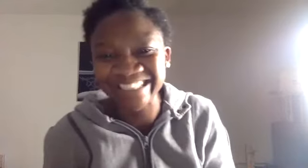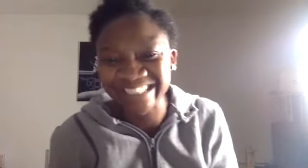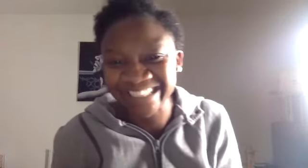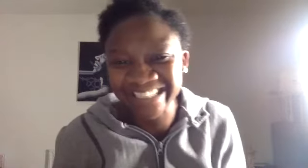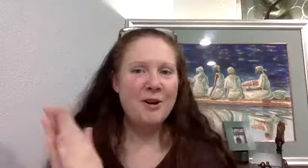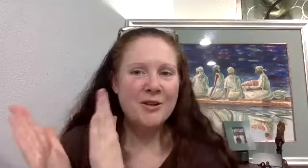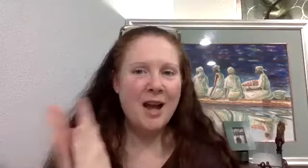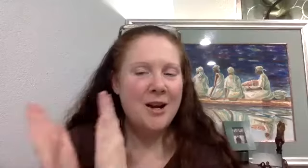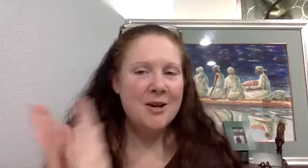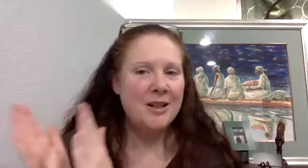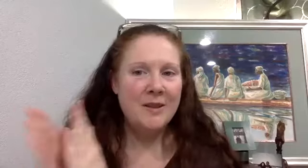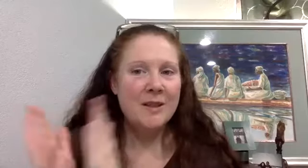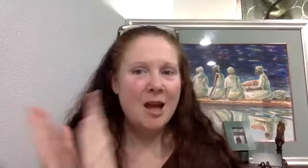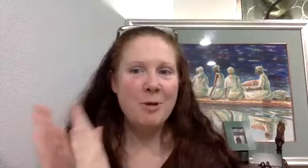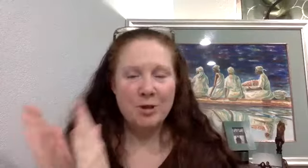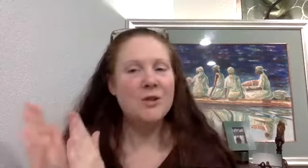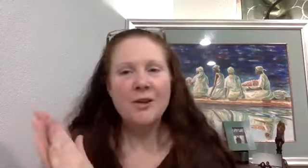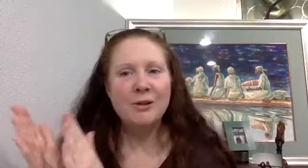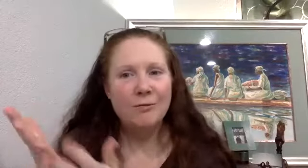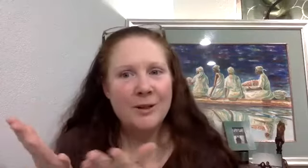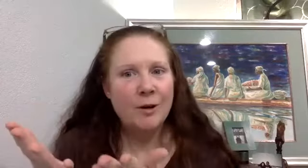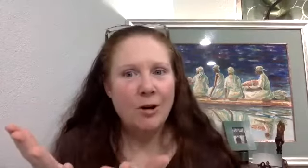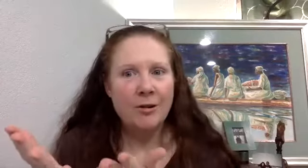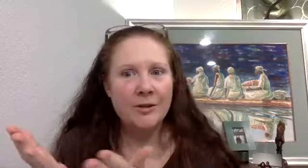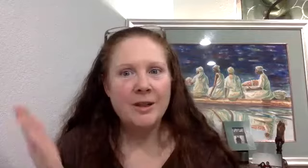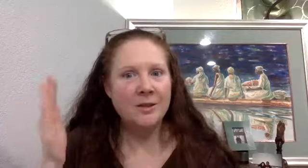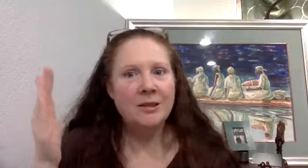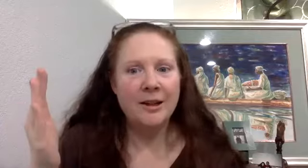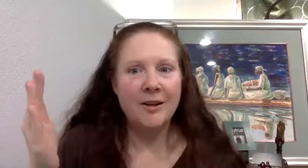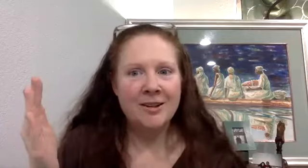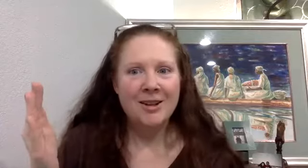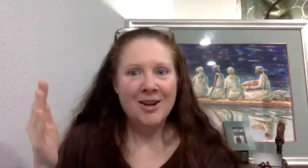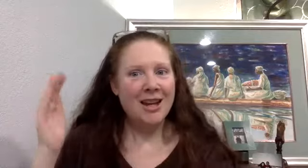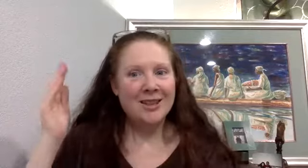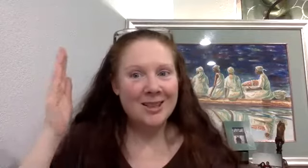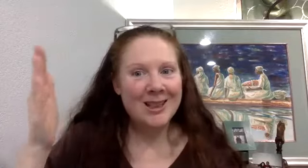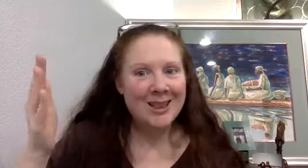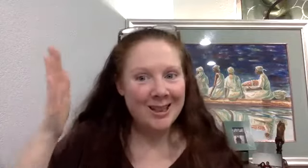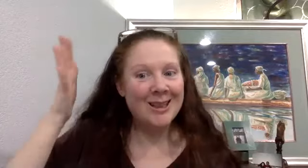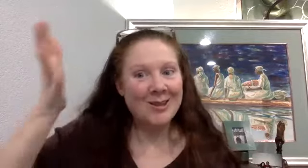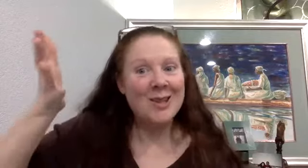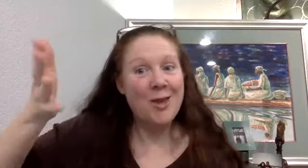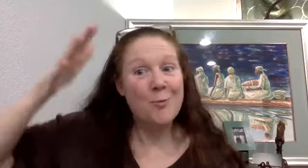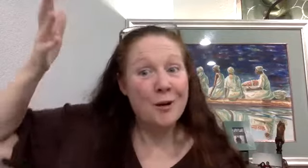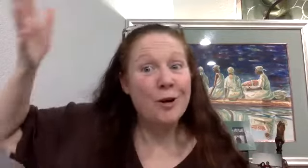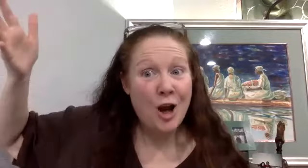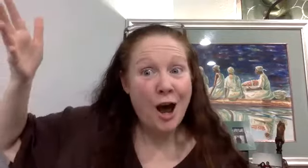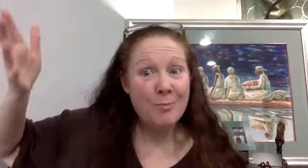So folks, I know you didn't see this coming, but she's also a voiceover artist. It's clear. This is another one of her jobs.